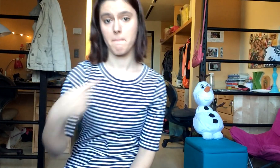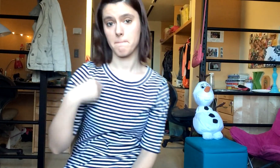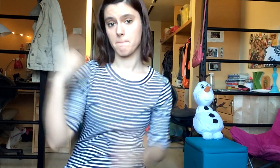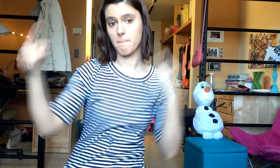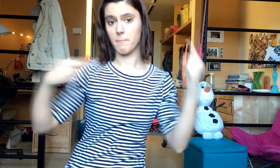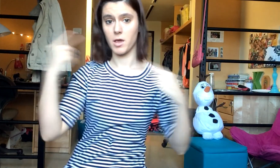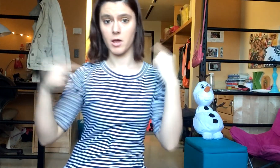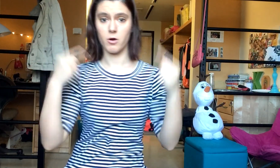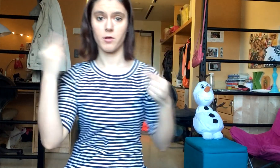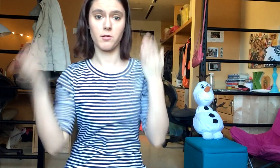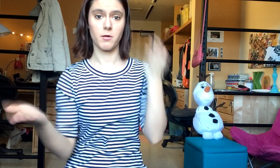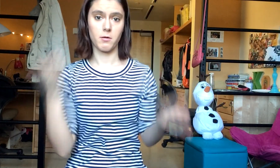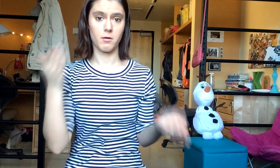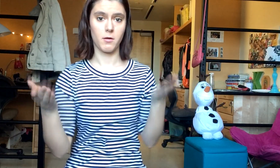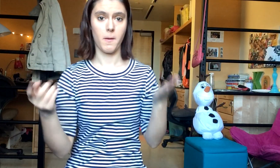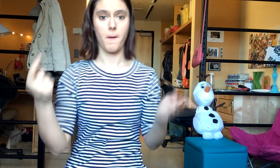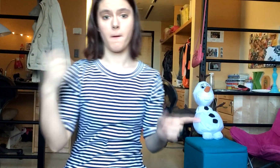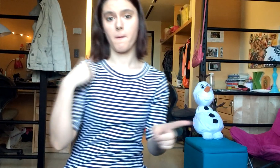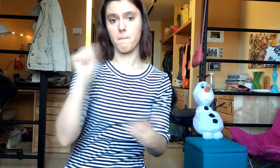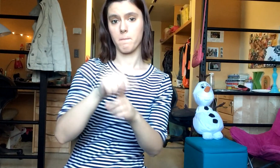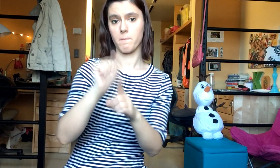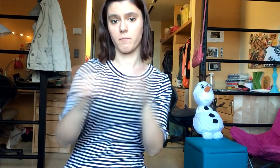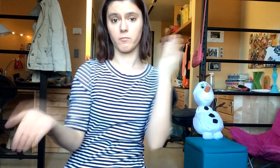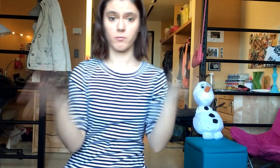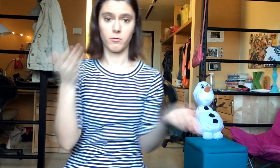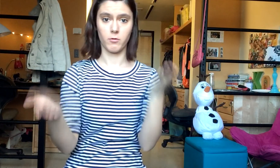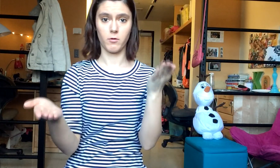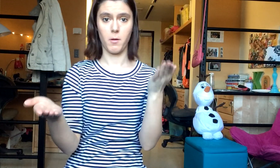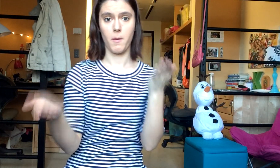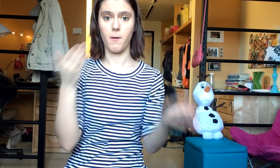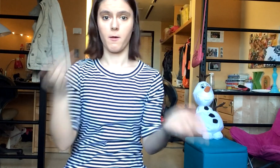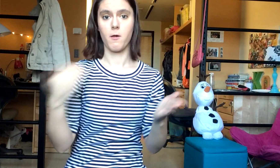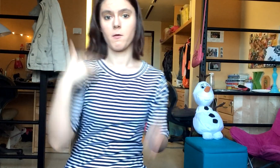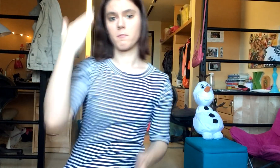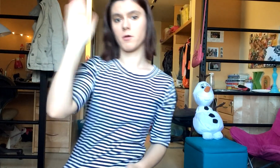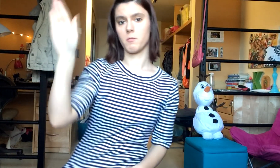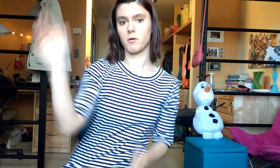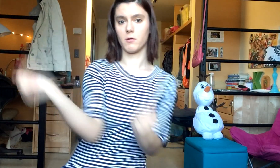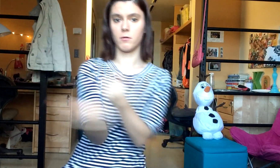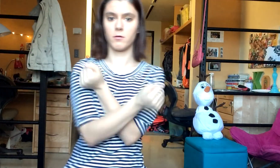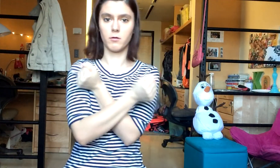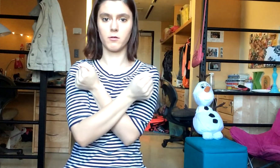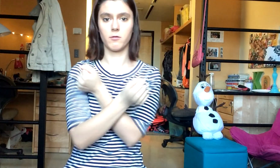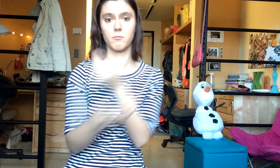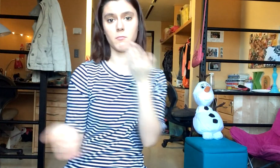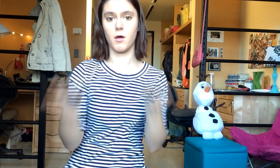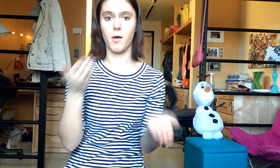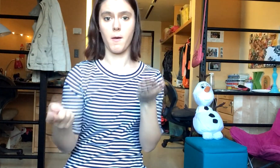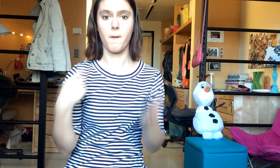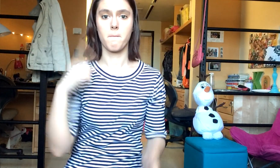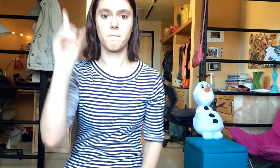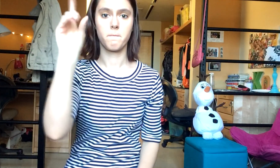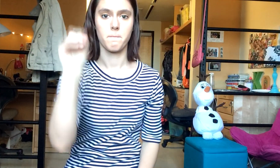Maybe I'm just crazy, maybe I'm a fool Maybe I don't know how to love, but maybe I do